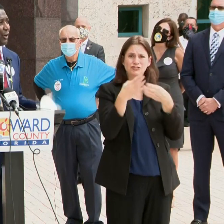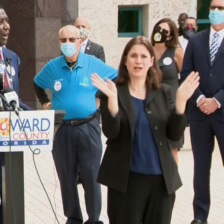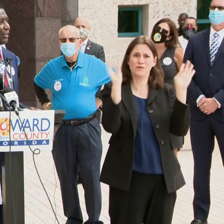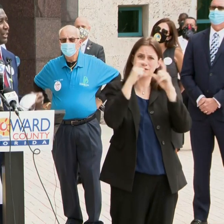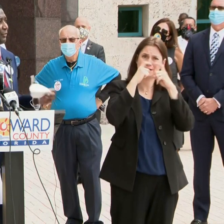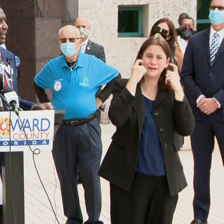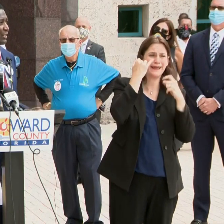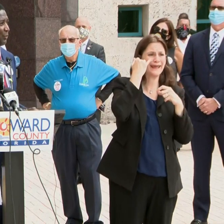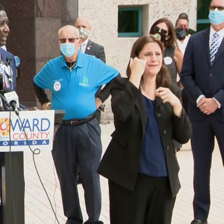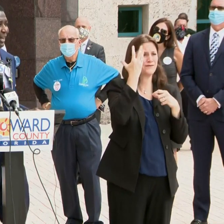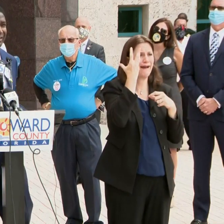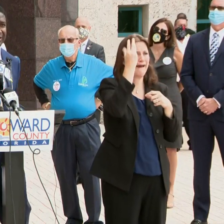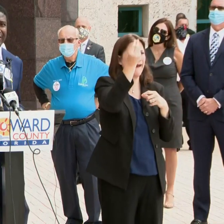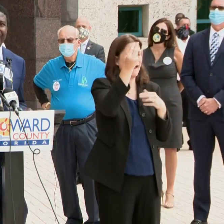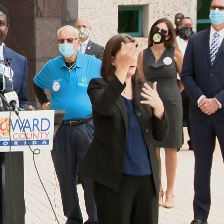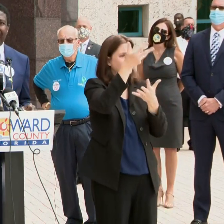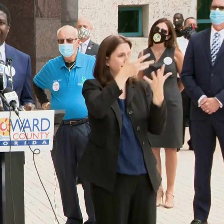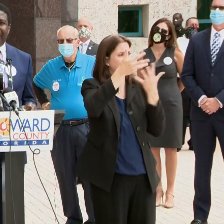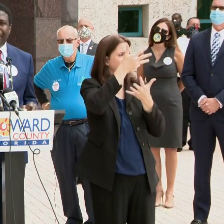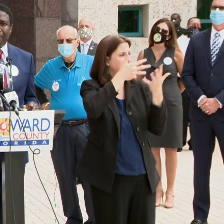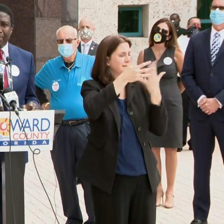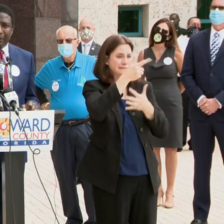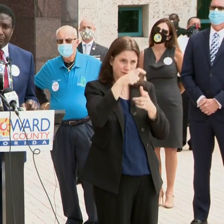if you're out interfacing with others.